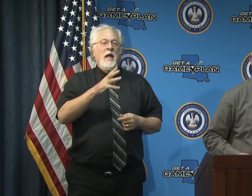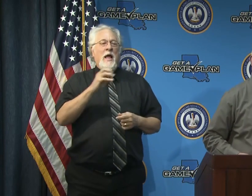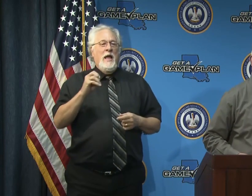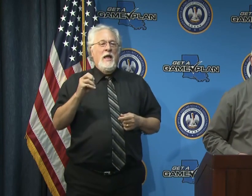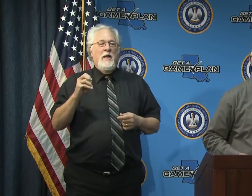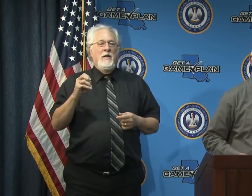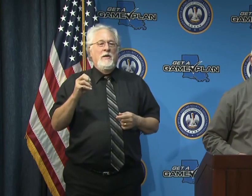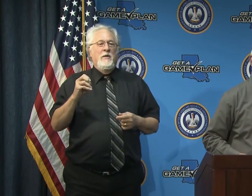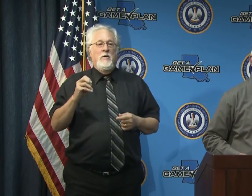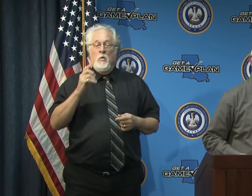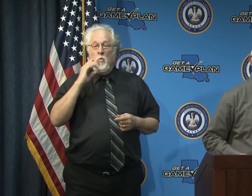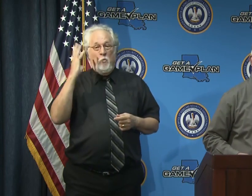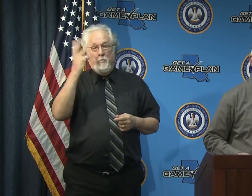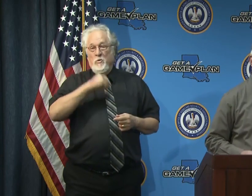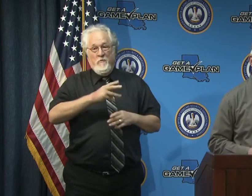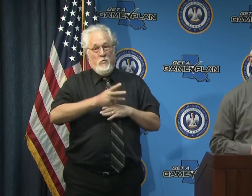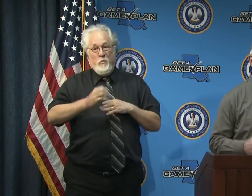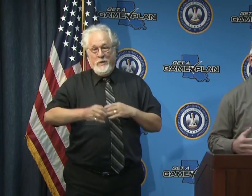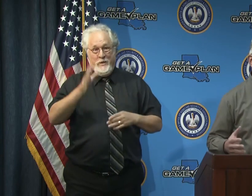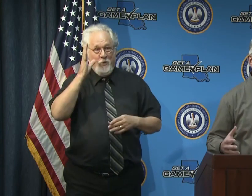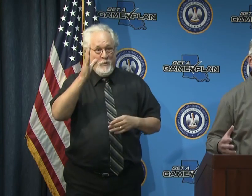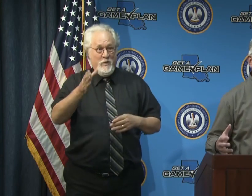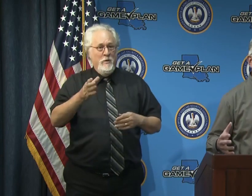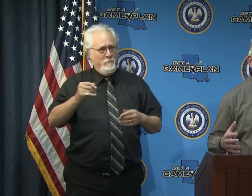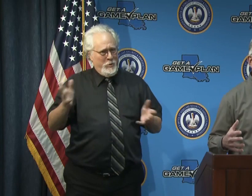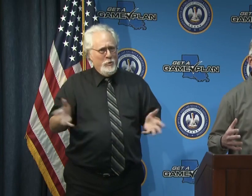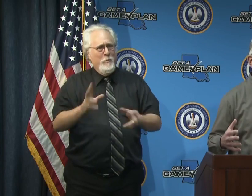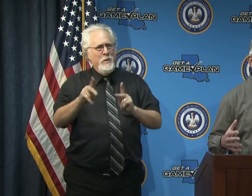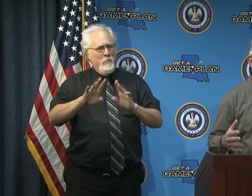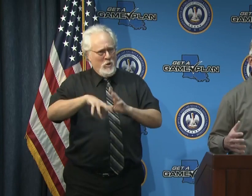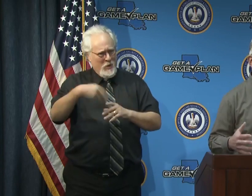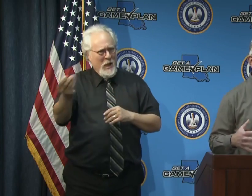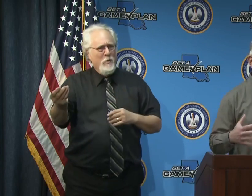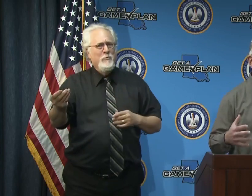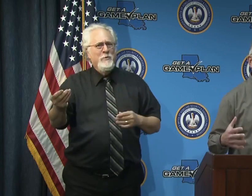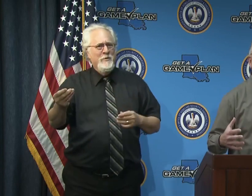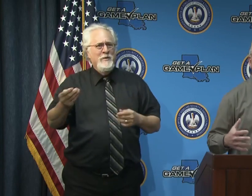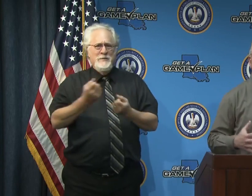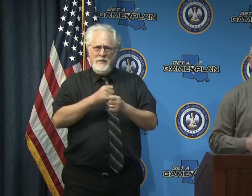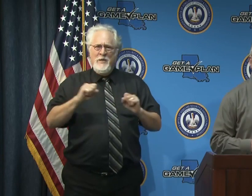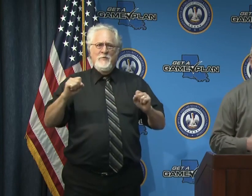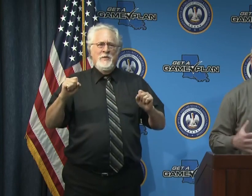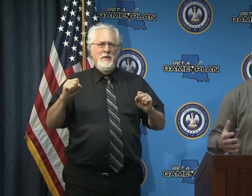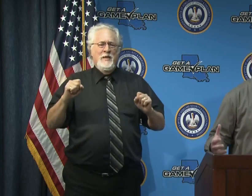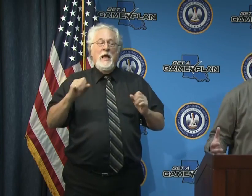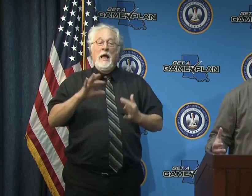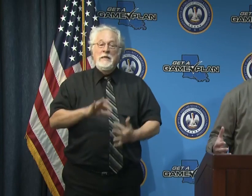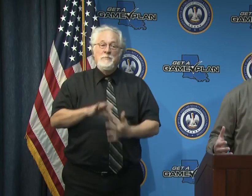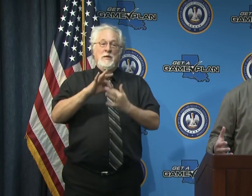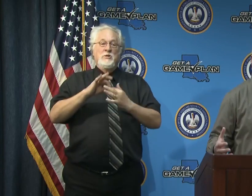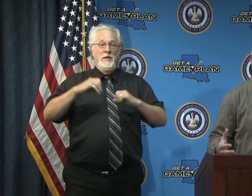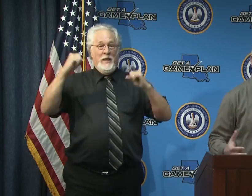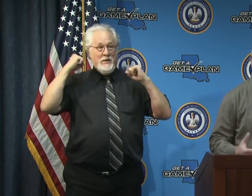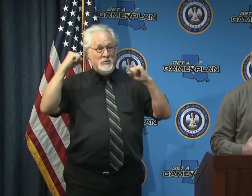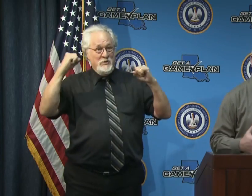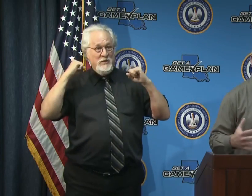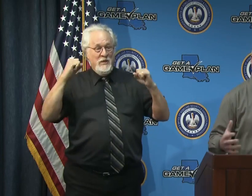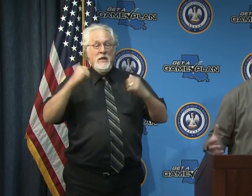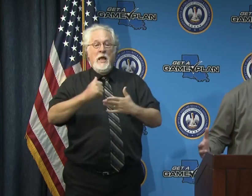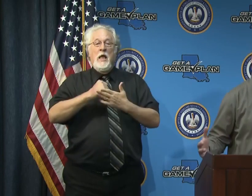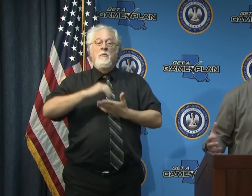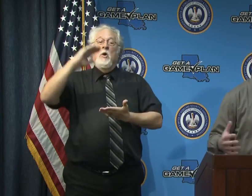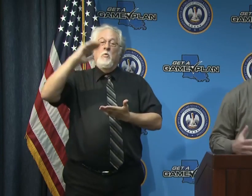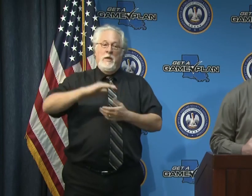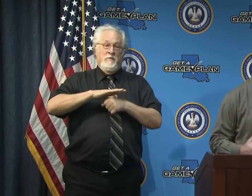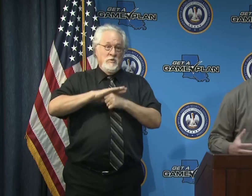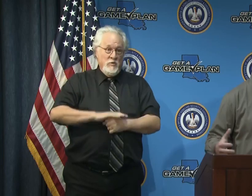it's going to be a a beautiful weekend and and again we're encouraging people to get outdoors uh safely especially to exercise it helps relieve